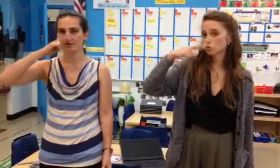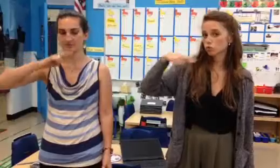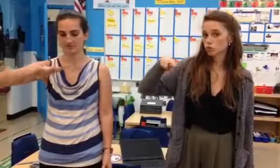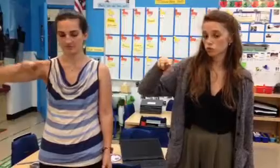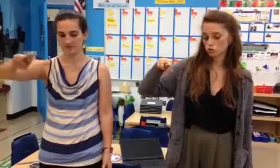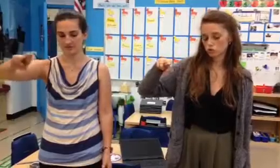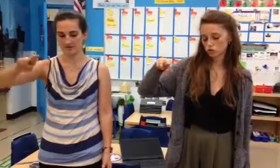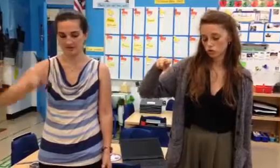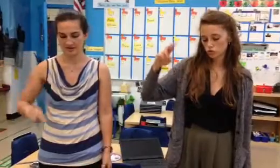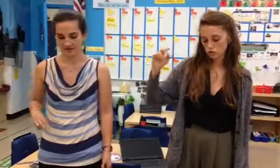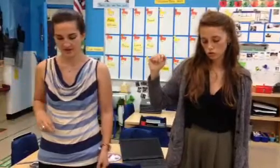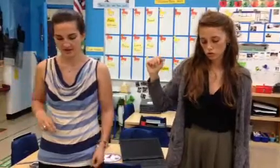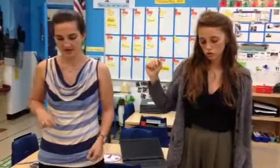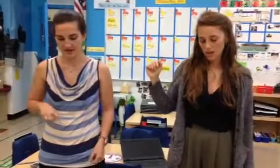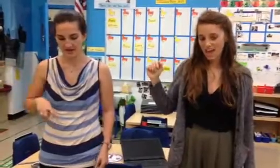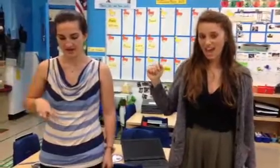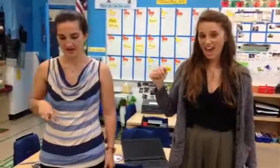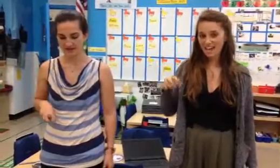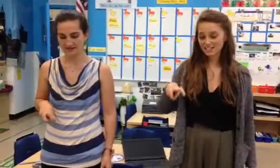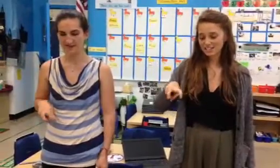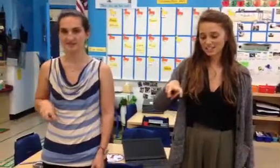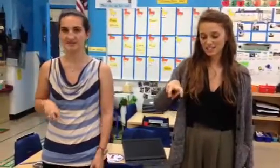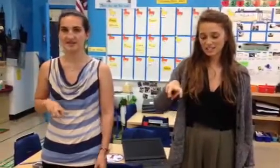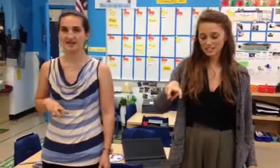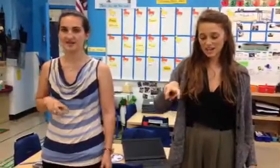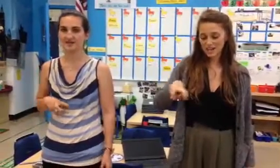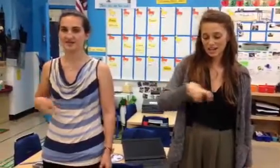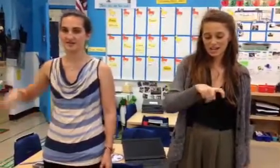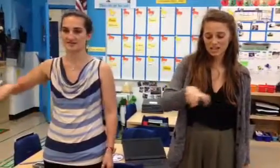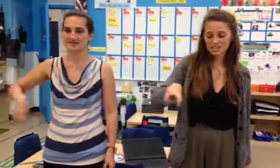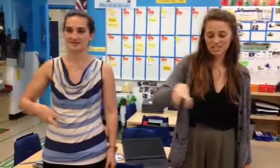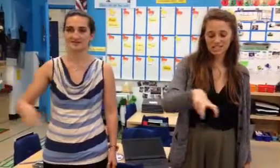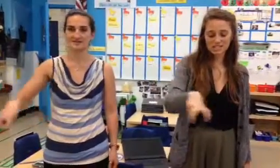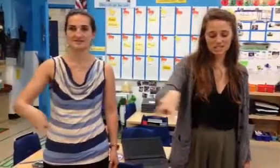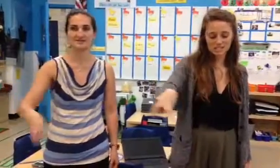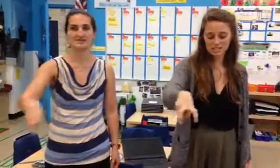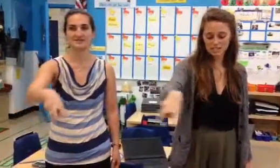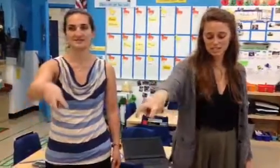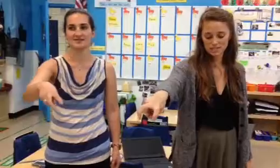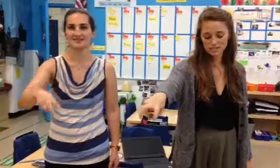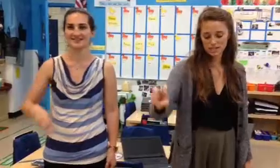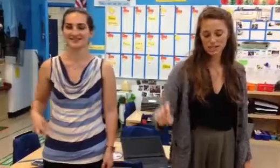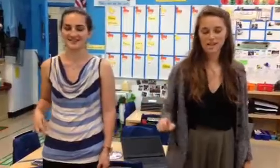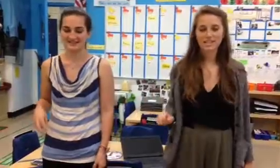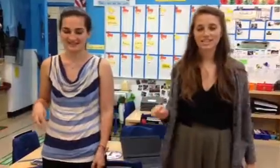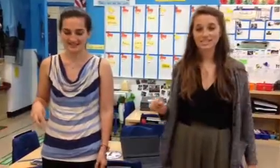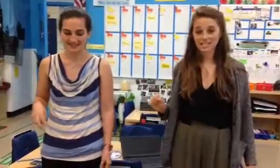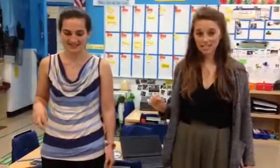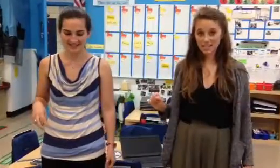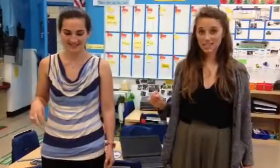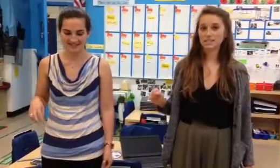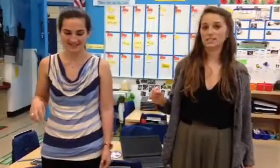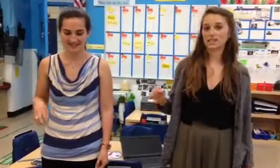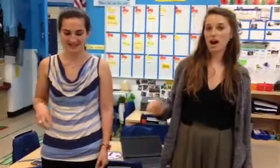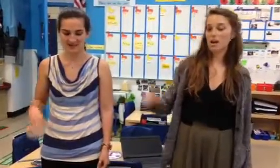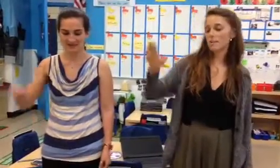r. S, snake, s. T, top,